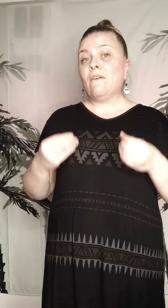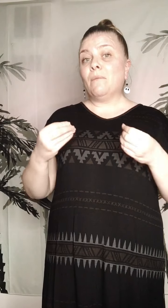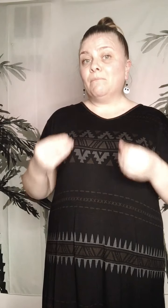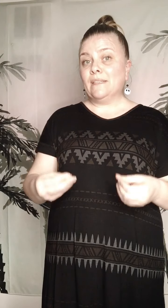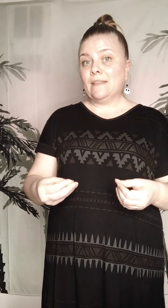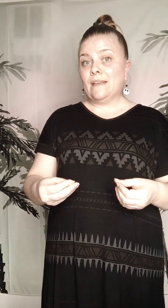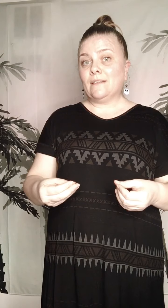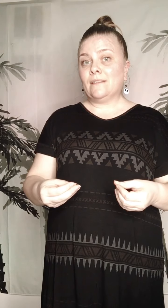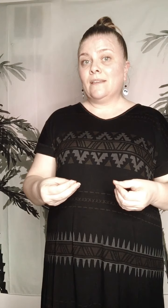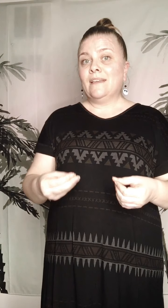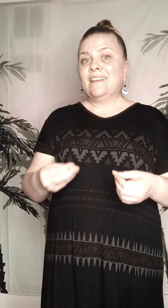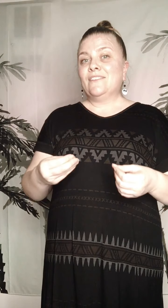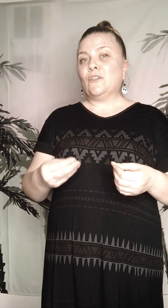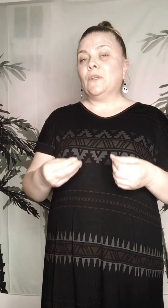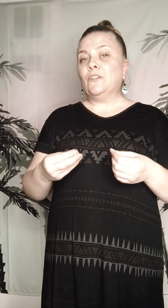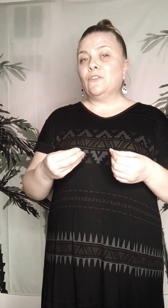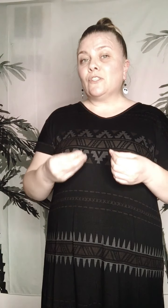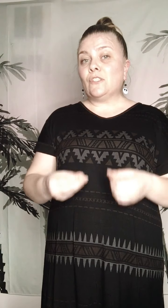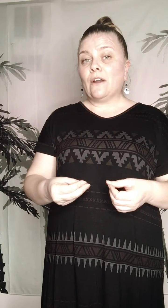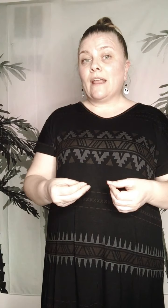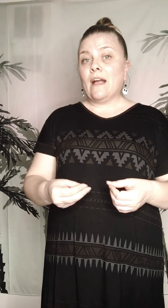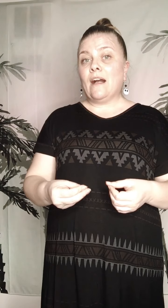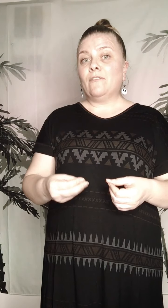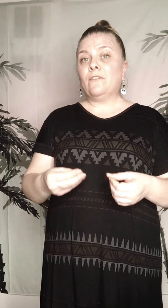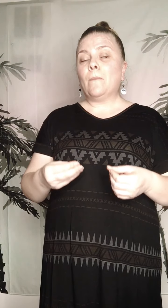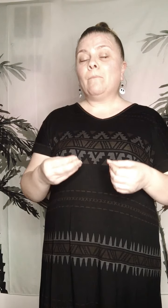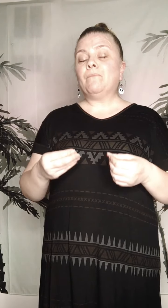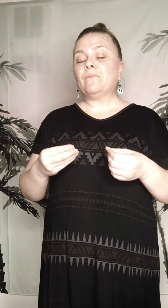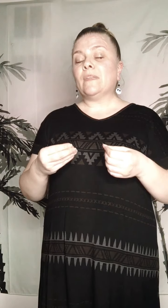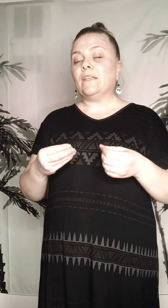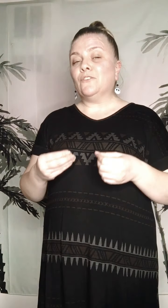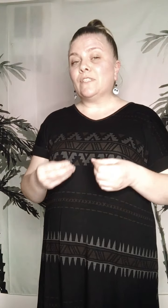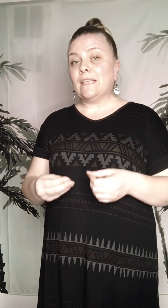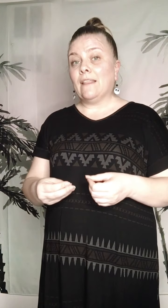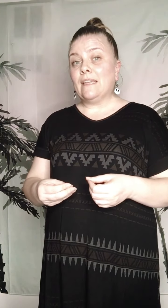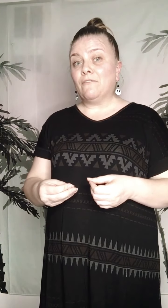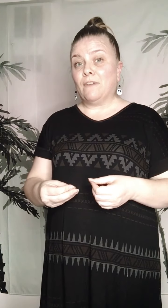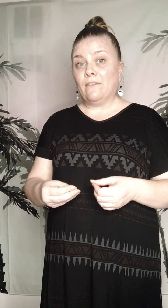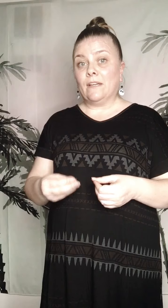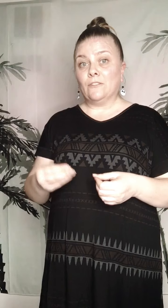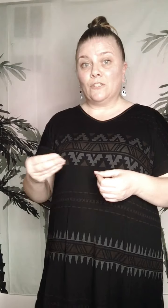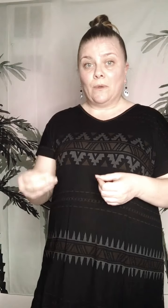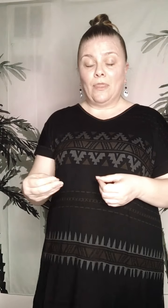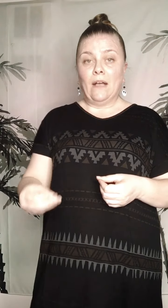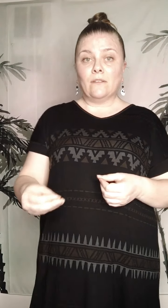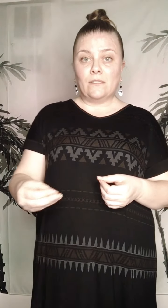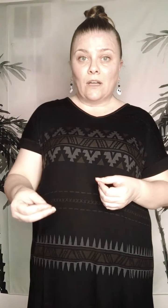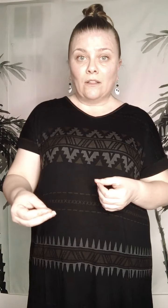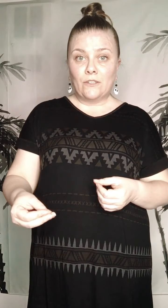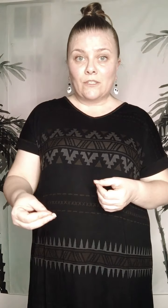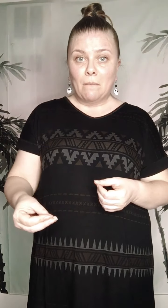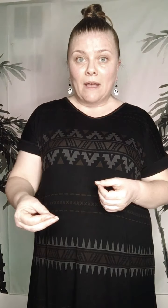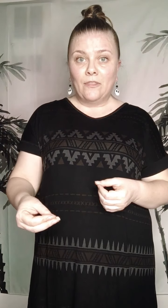business. So when you're starting off and you're selling $500 to $1,000 a month,